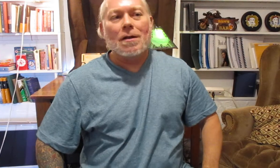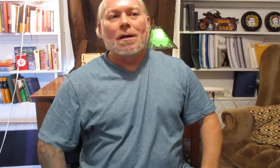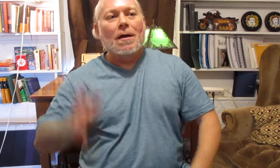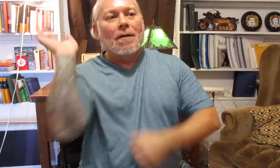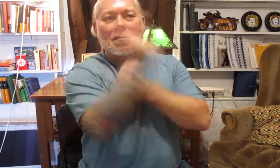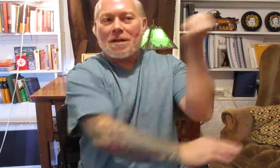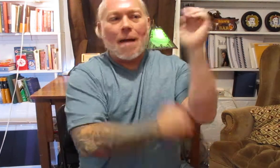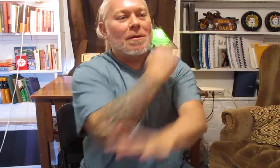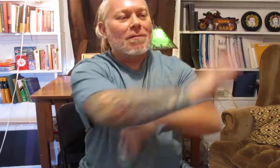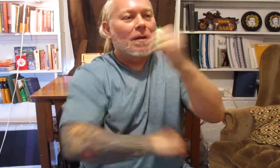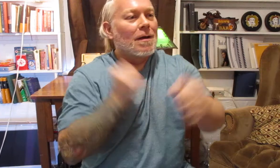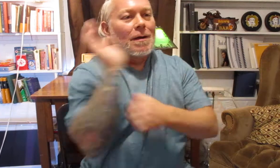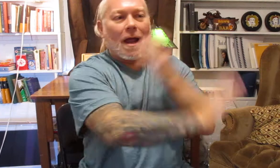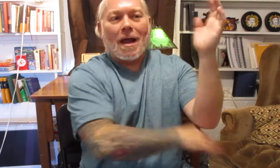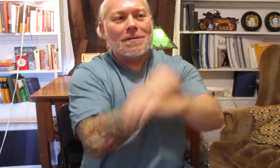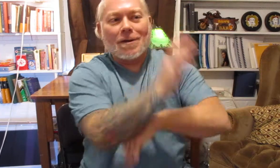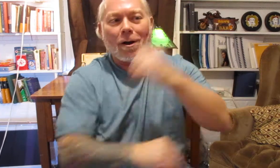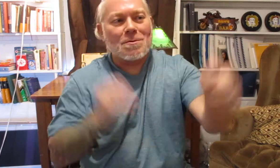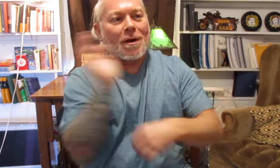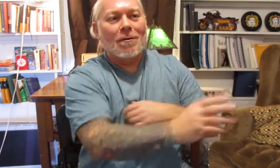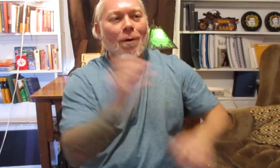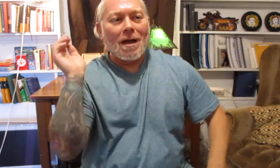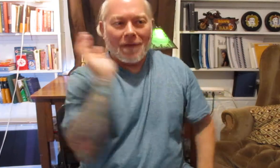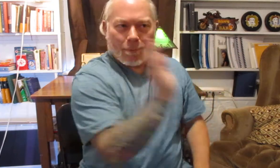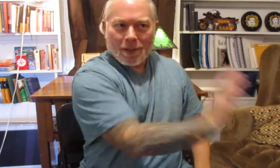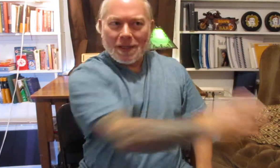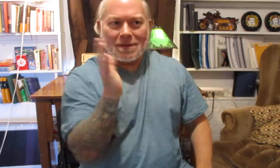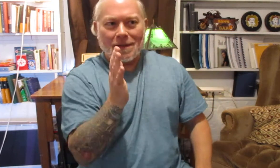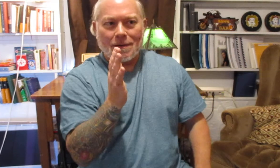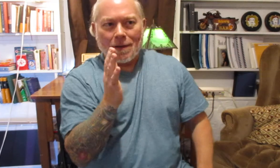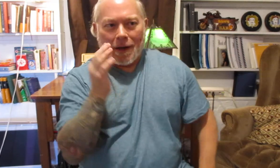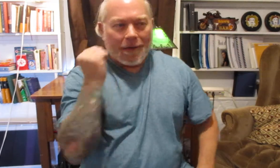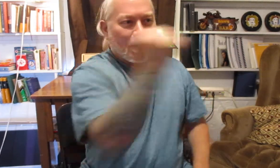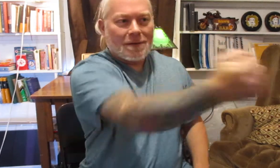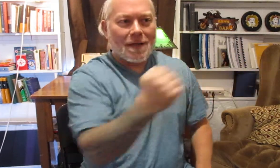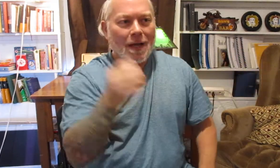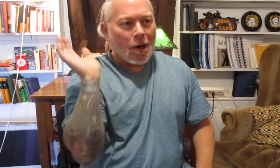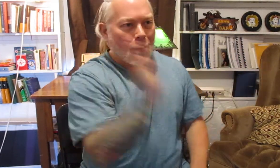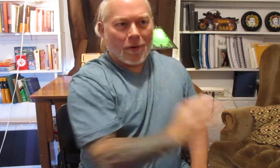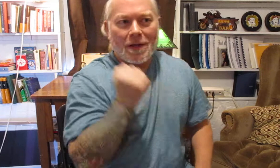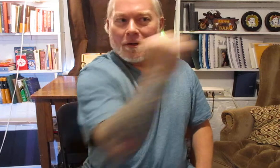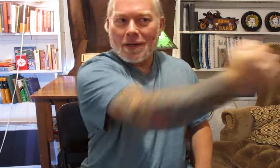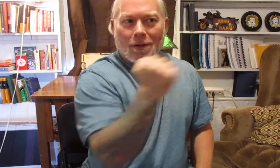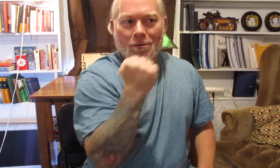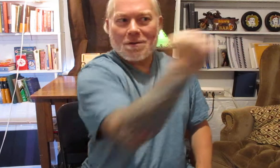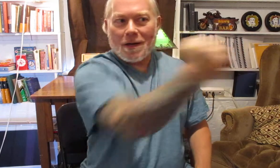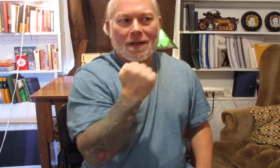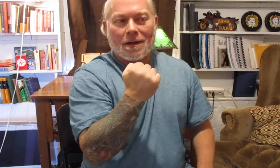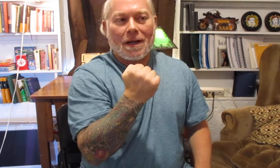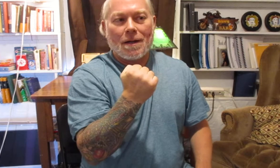and they're slapping hands and arms around away and they release it and then they say oh well then you can go straight in and hit